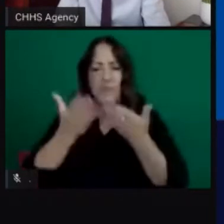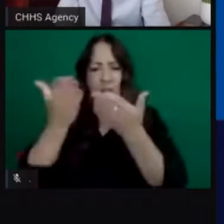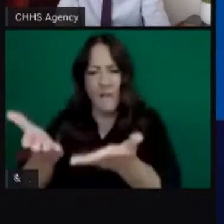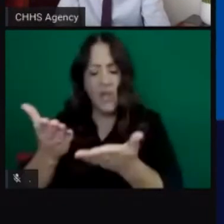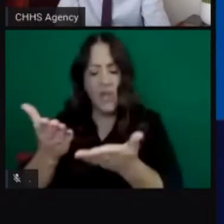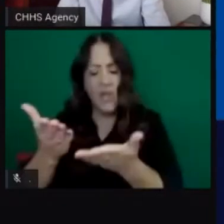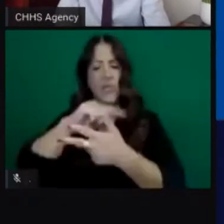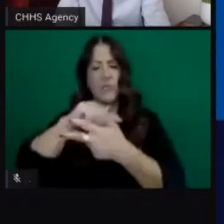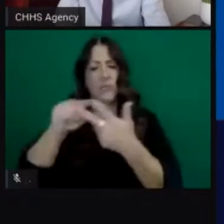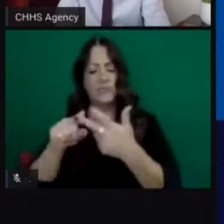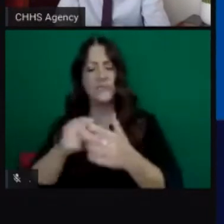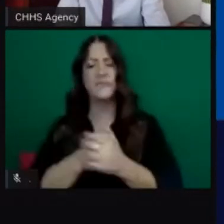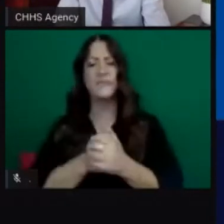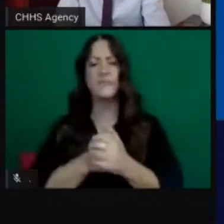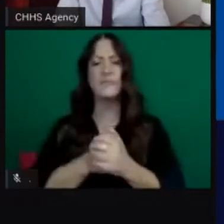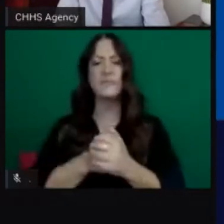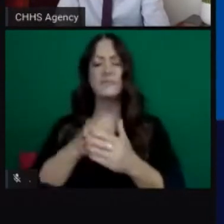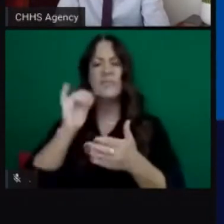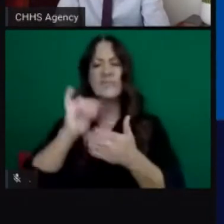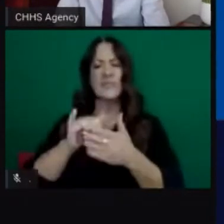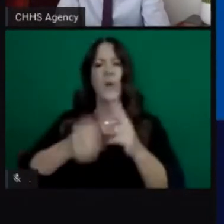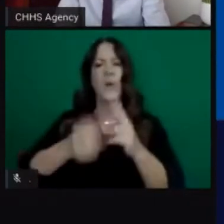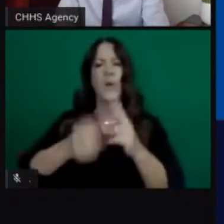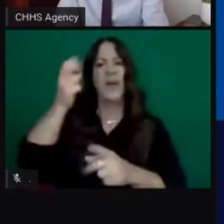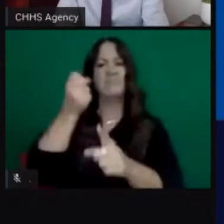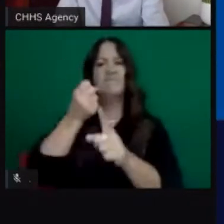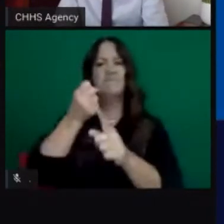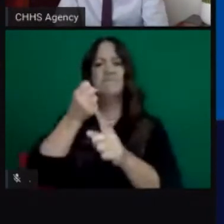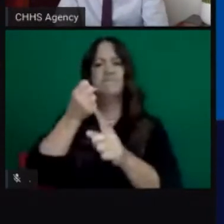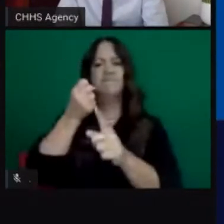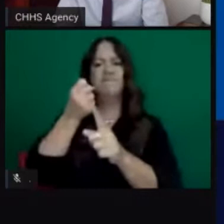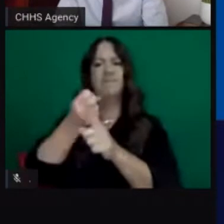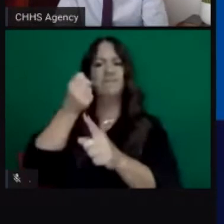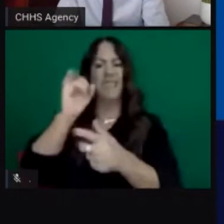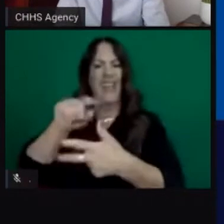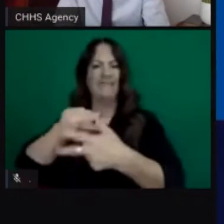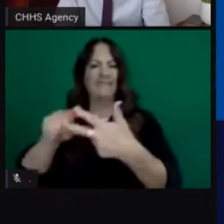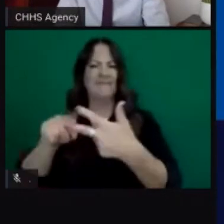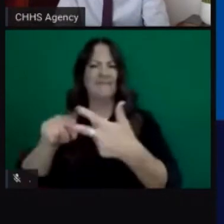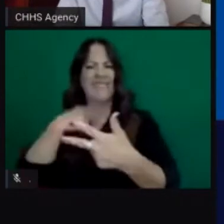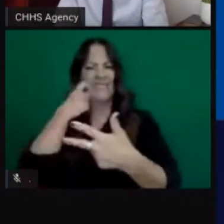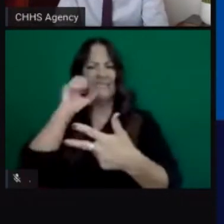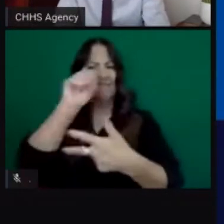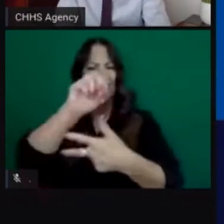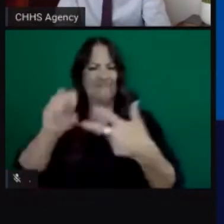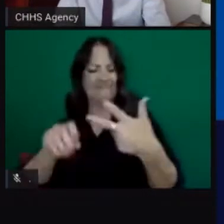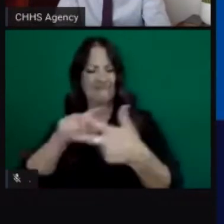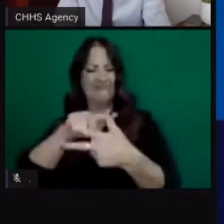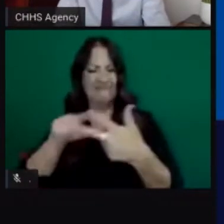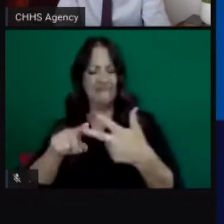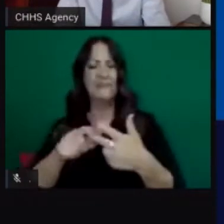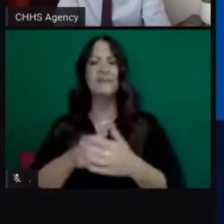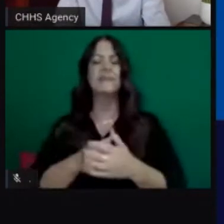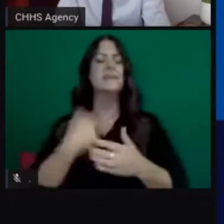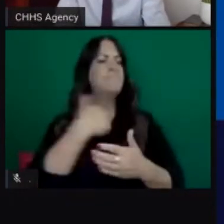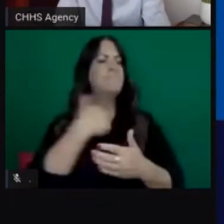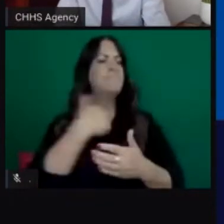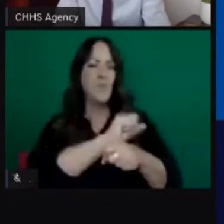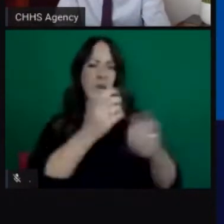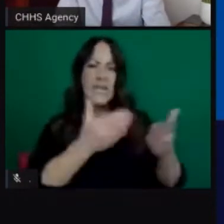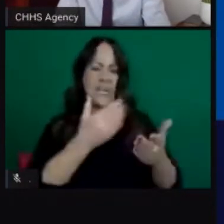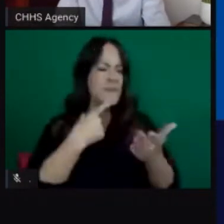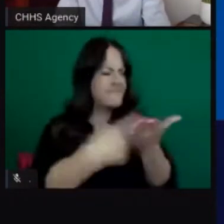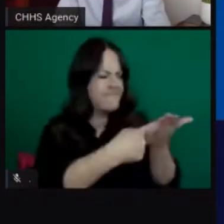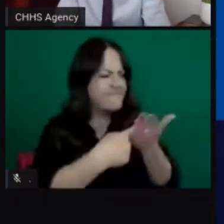disproportionately impacted populations as i've mentioned racial equity which i and a number of colleagues talk about on a regular